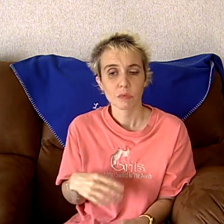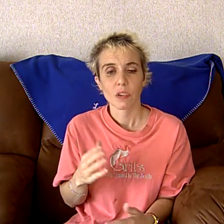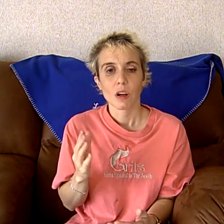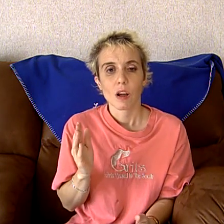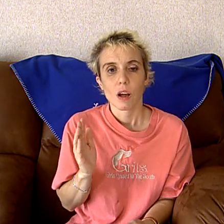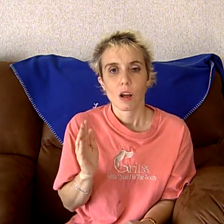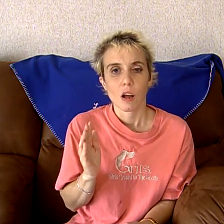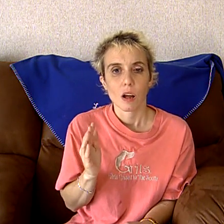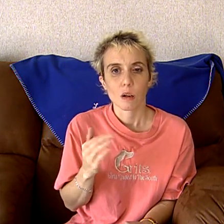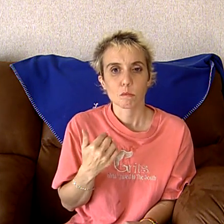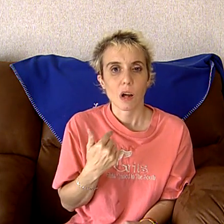Um,